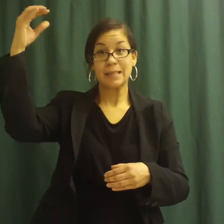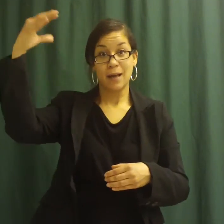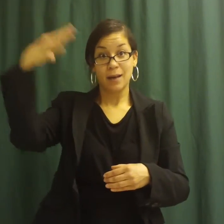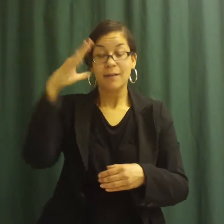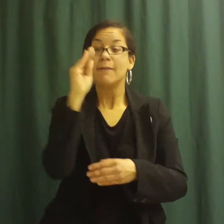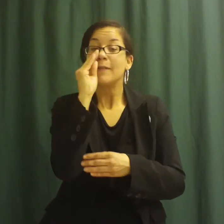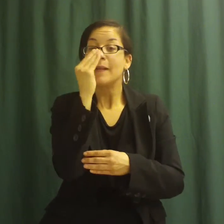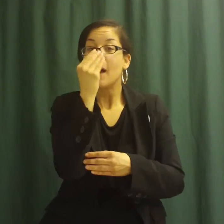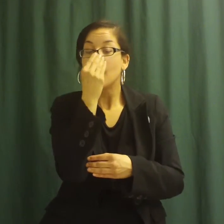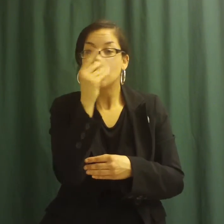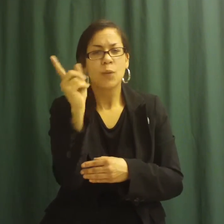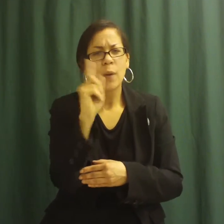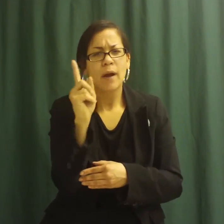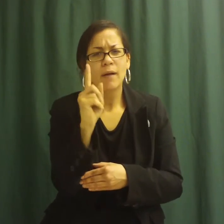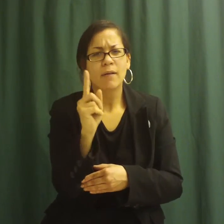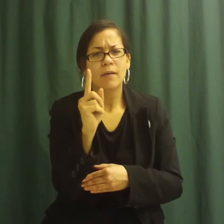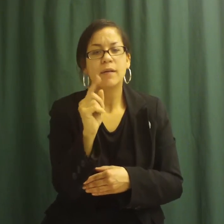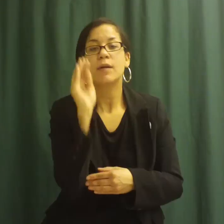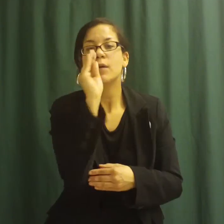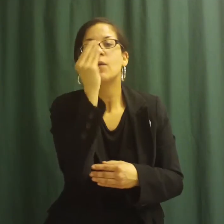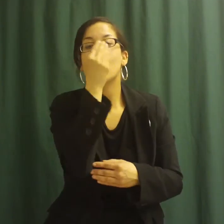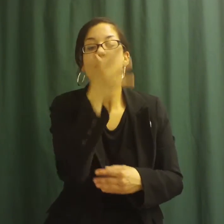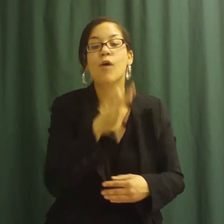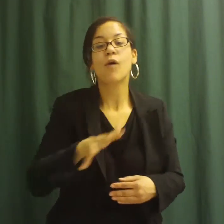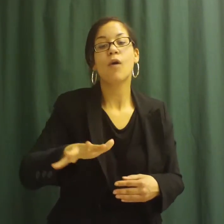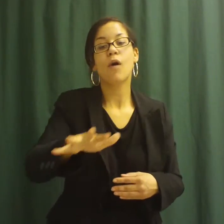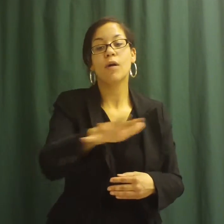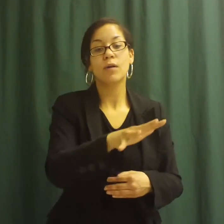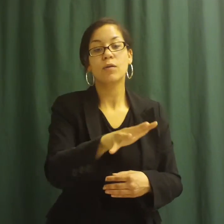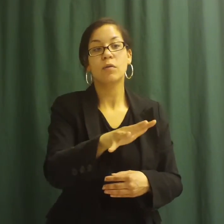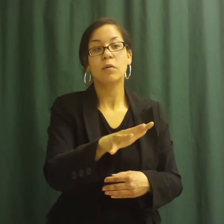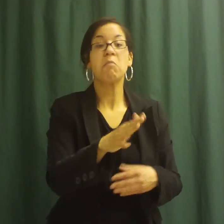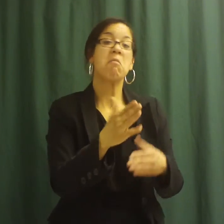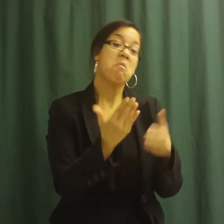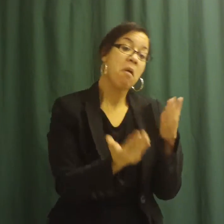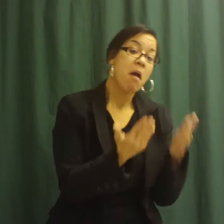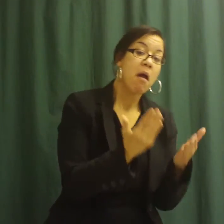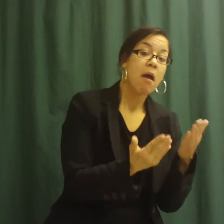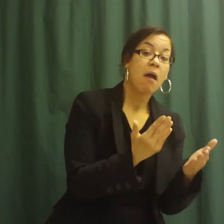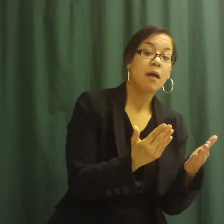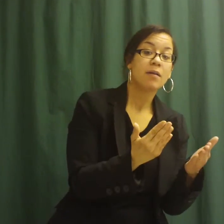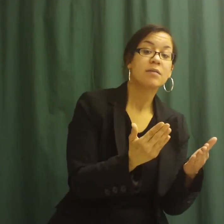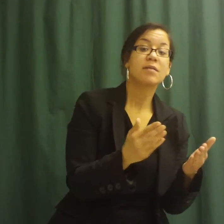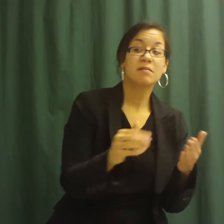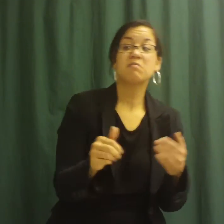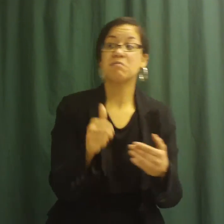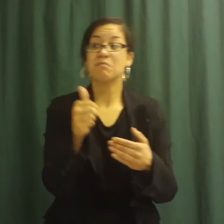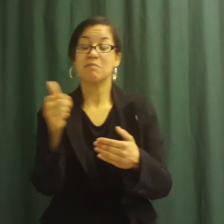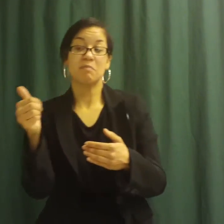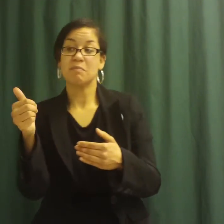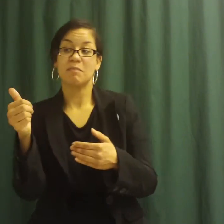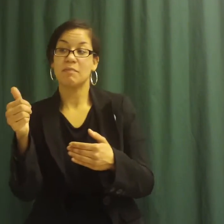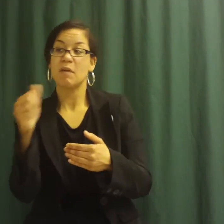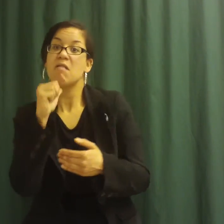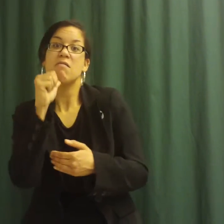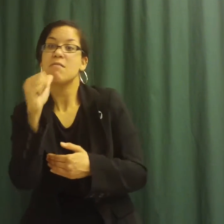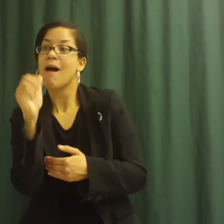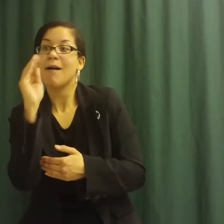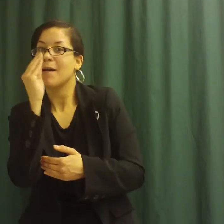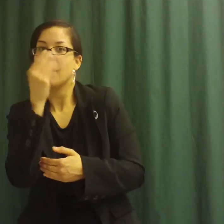they're beautiful flowers. An interesting